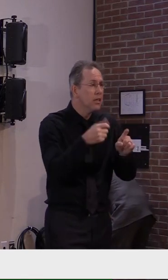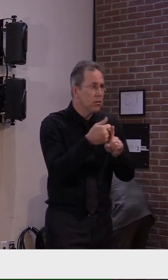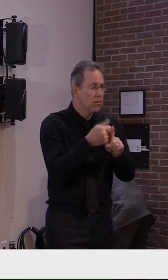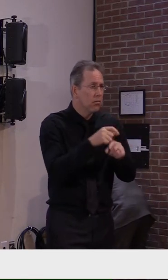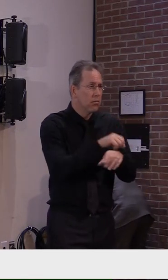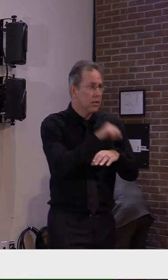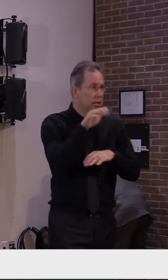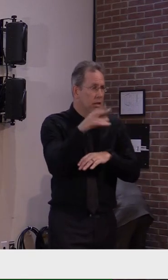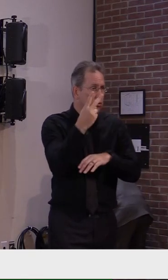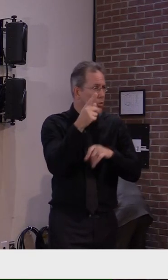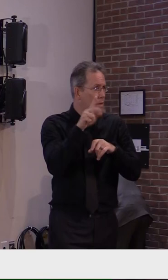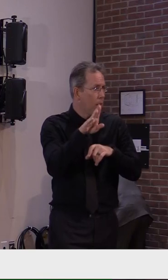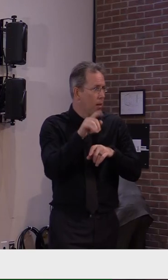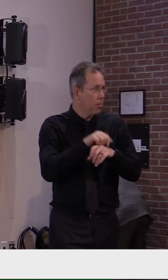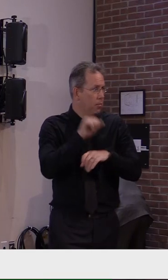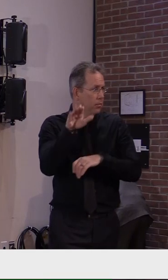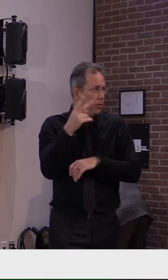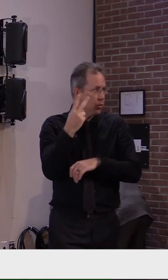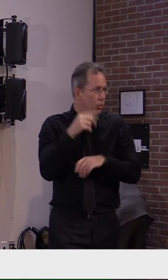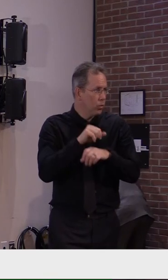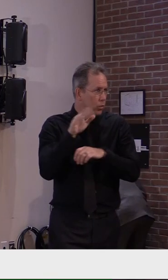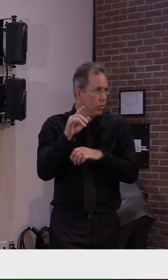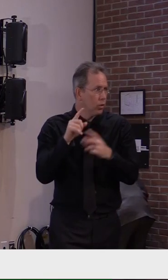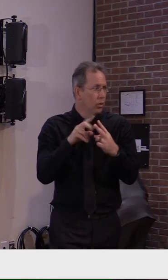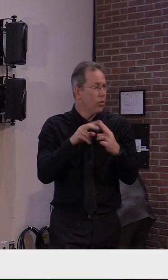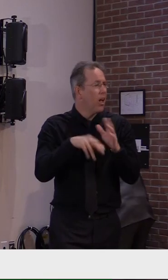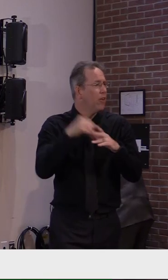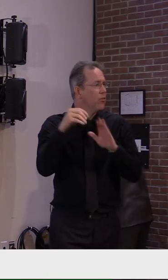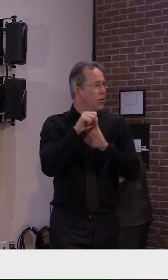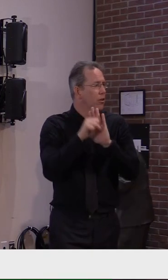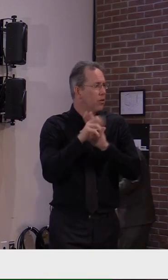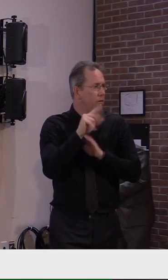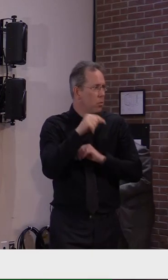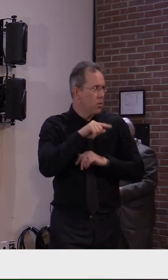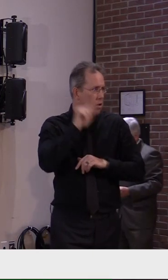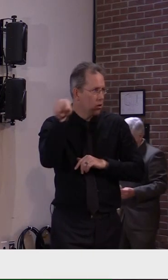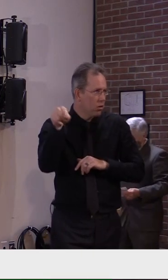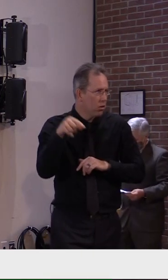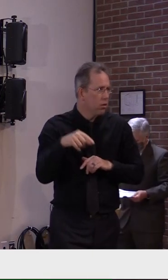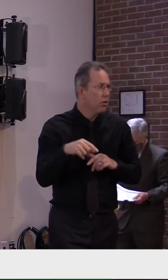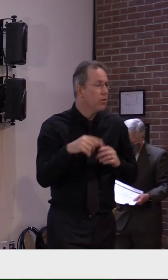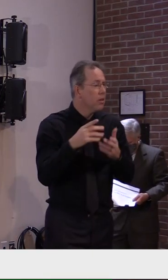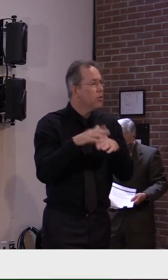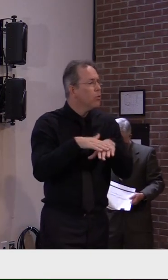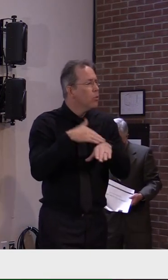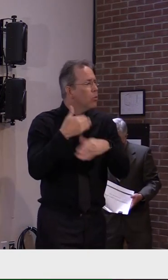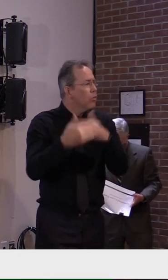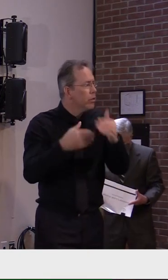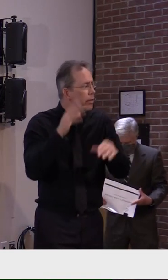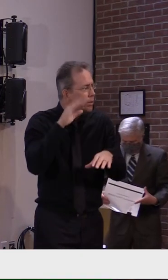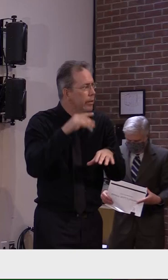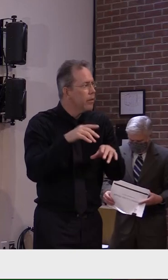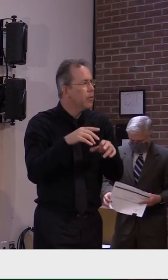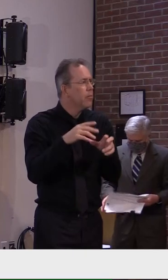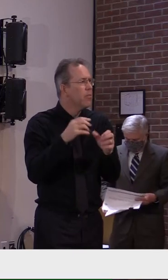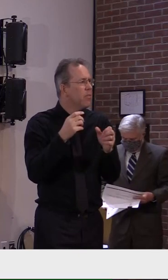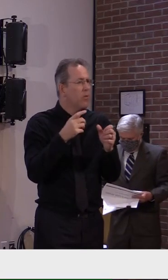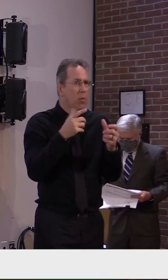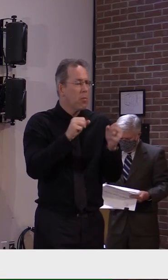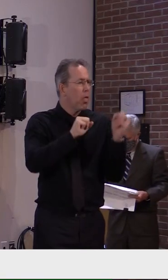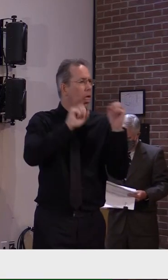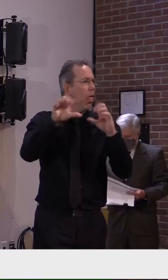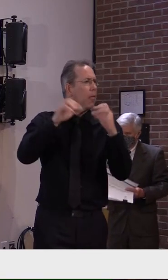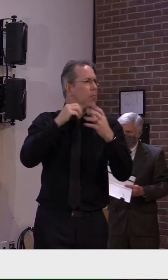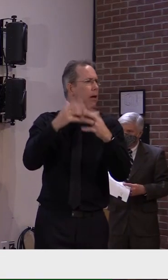that are commercial labs outside of state, their turnaround time has increased. And we can probe into that to see if